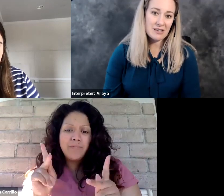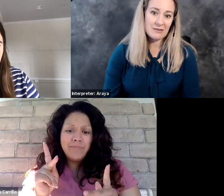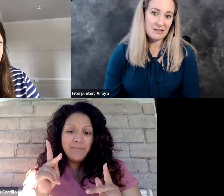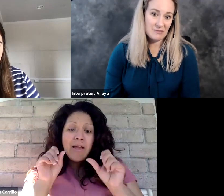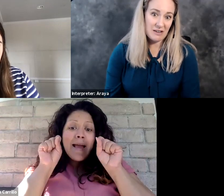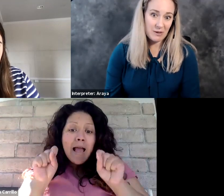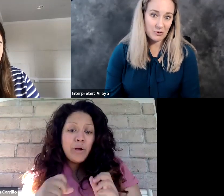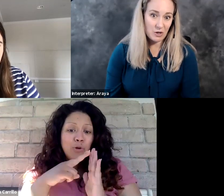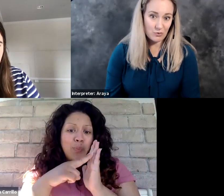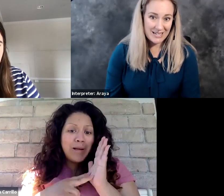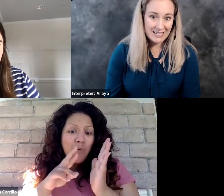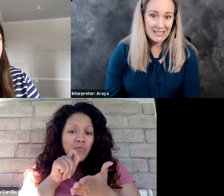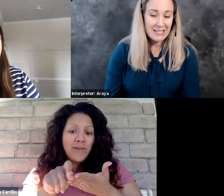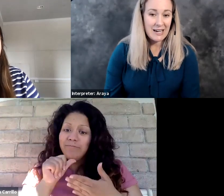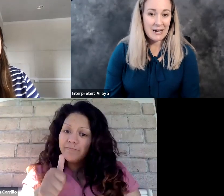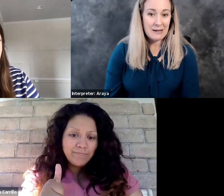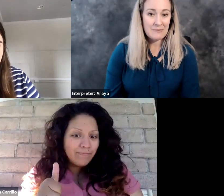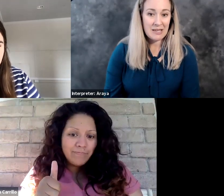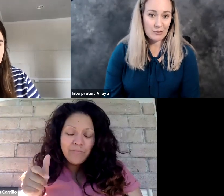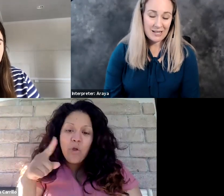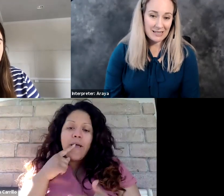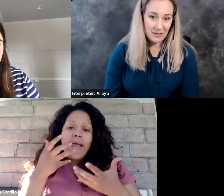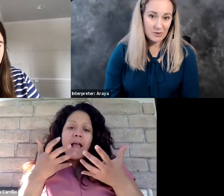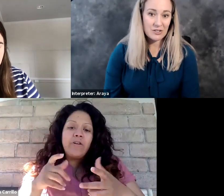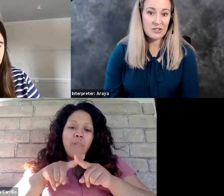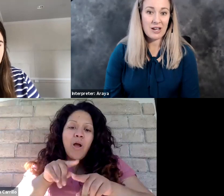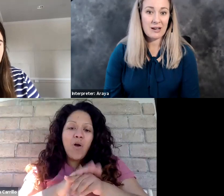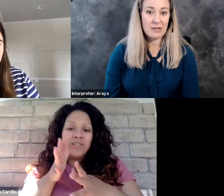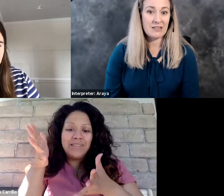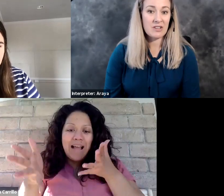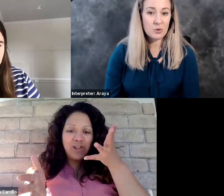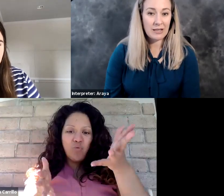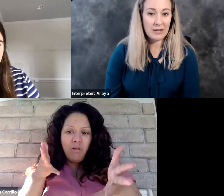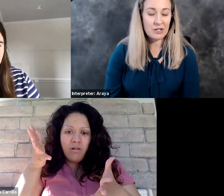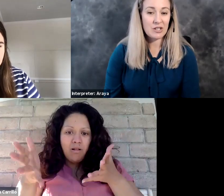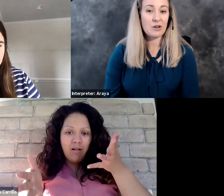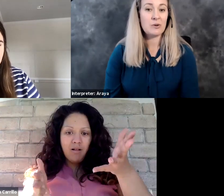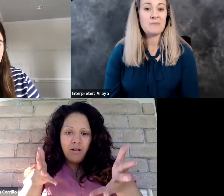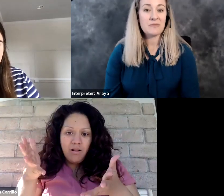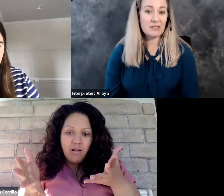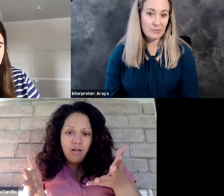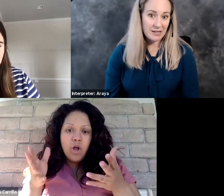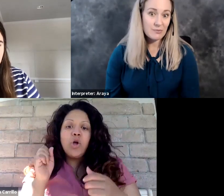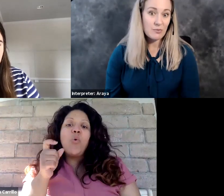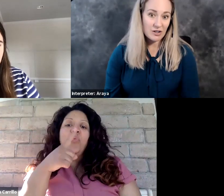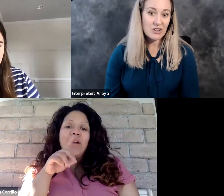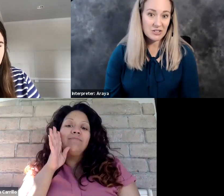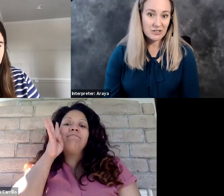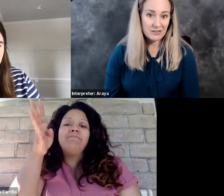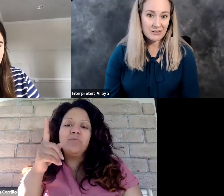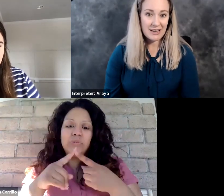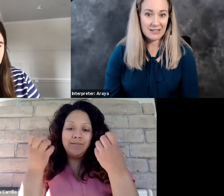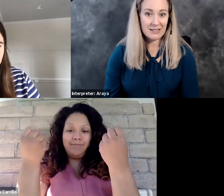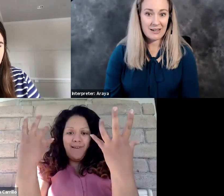of the deaf people don't read, um, in the written language. Um, it's a visual language, so they'll depend more on